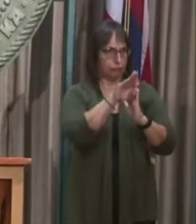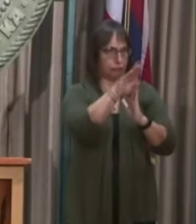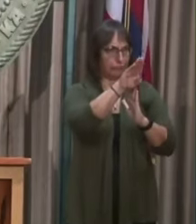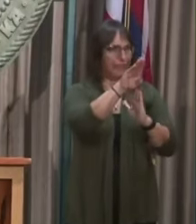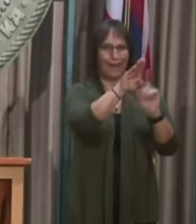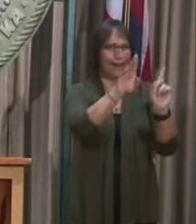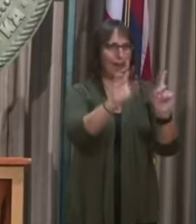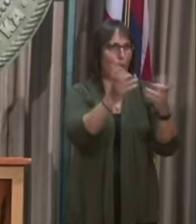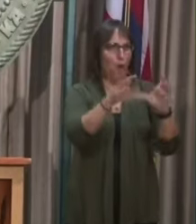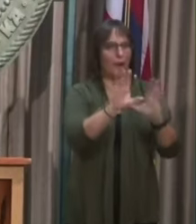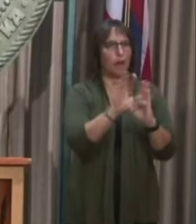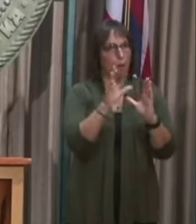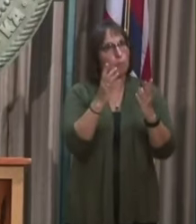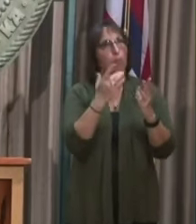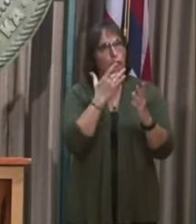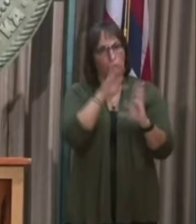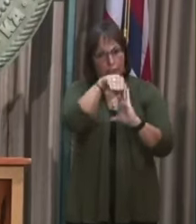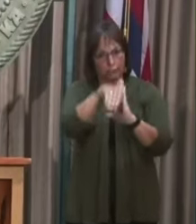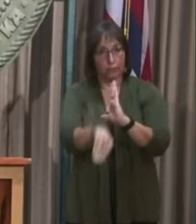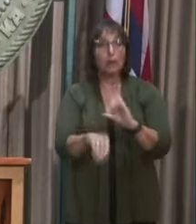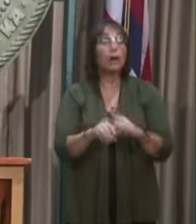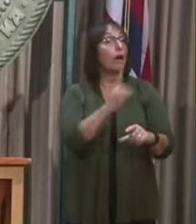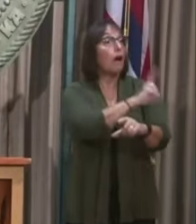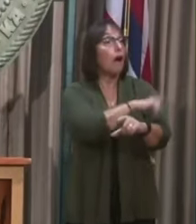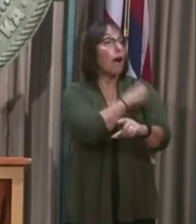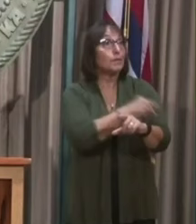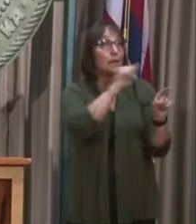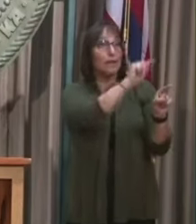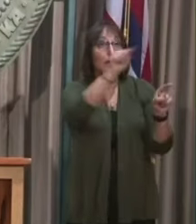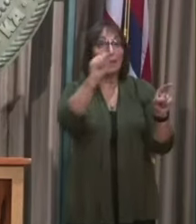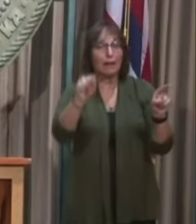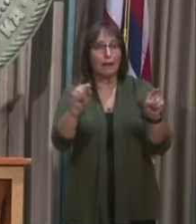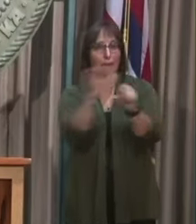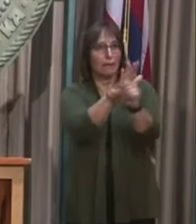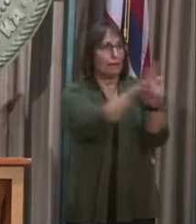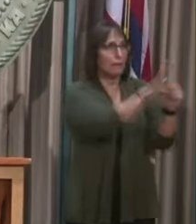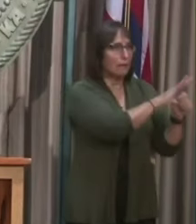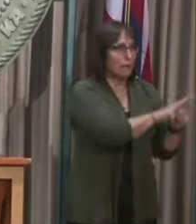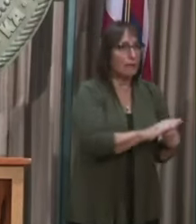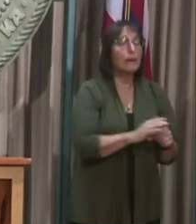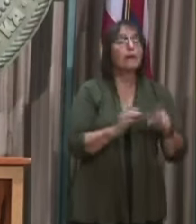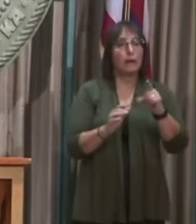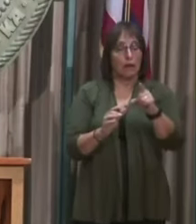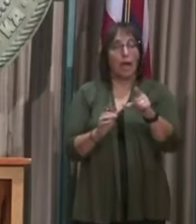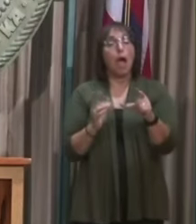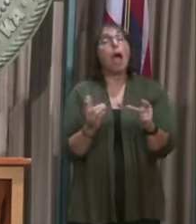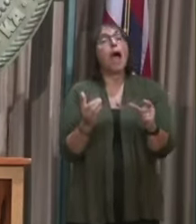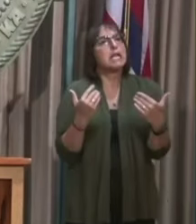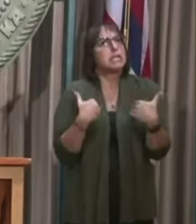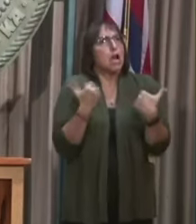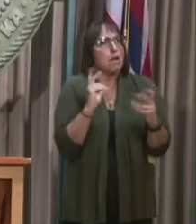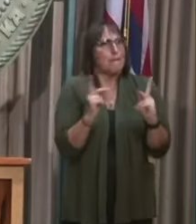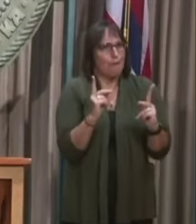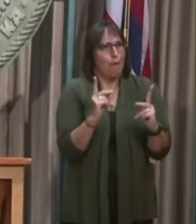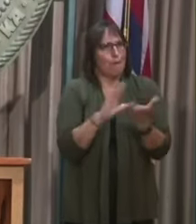hospitals are filling up. They are treating younger and younger people. Yesterday, tragically,